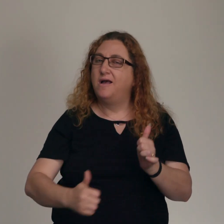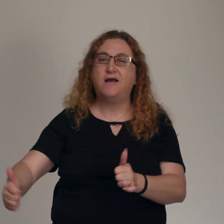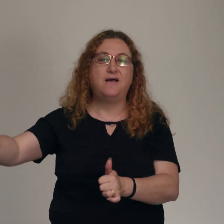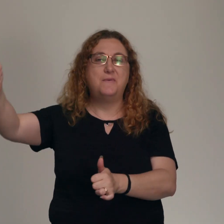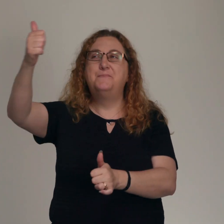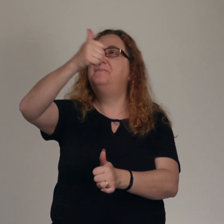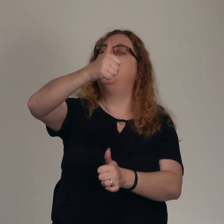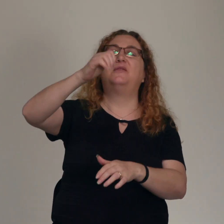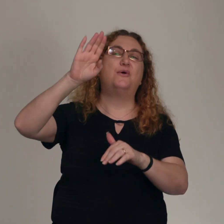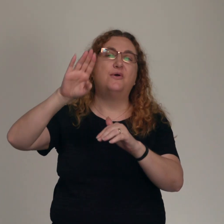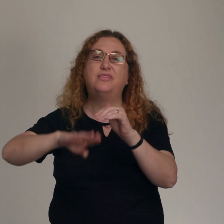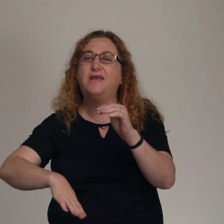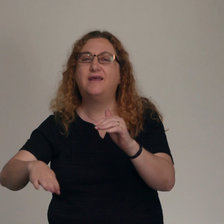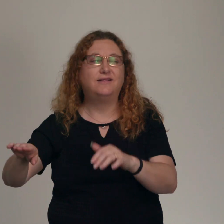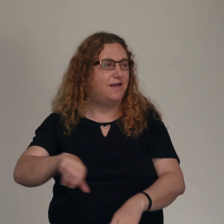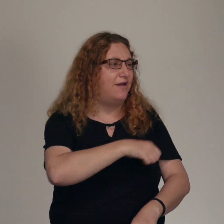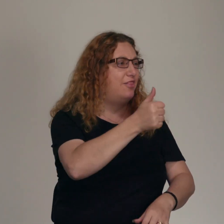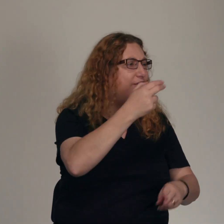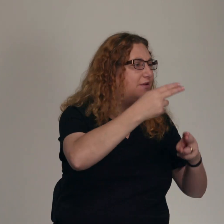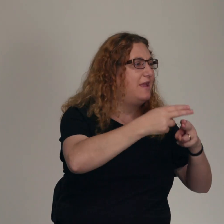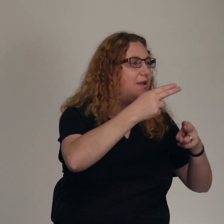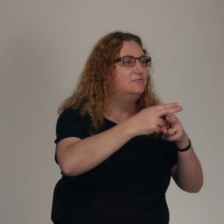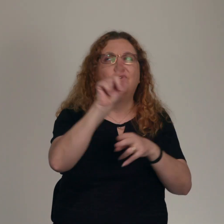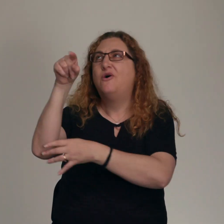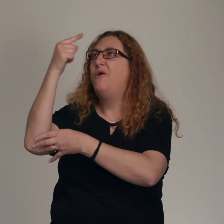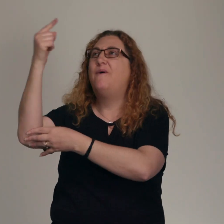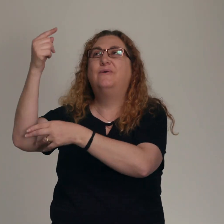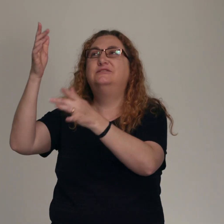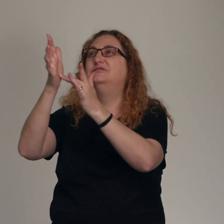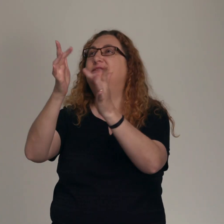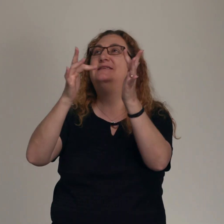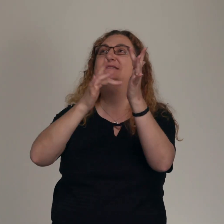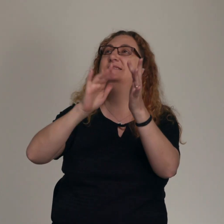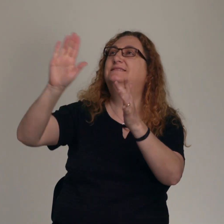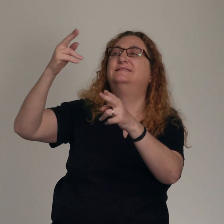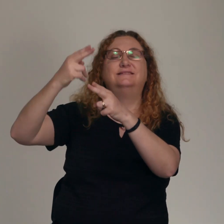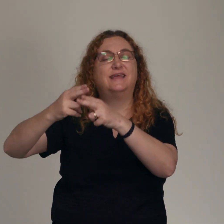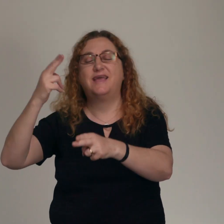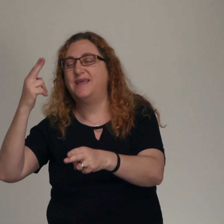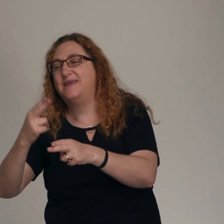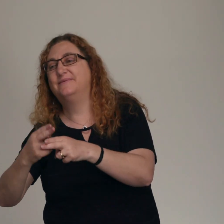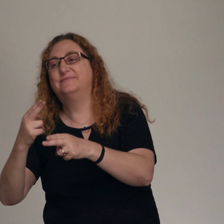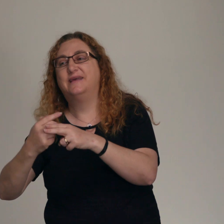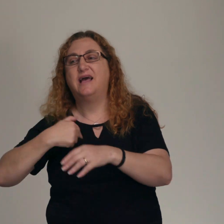always be Jesus Christ I will exalt